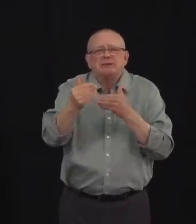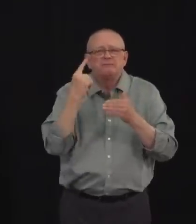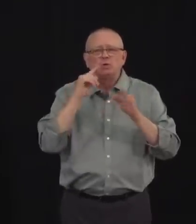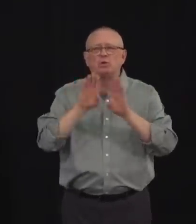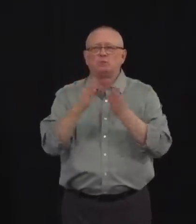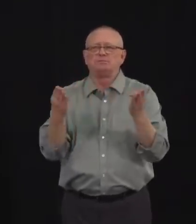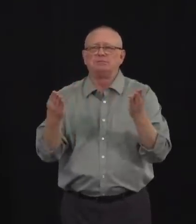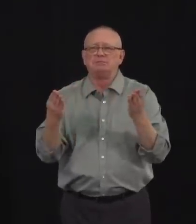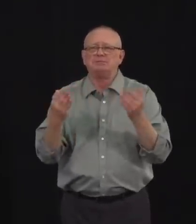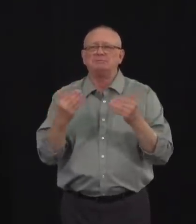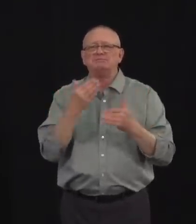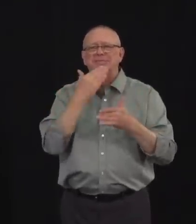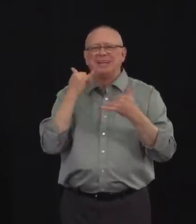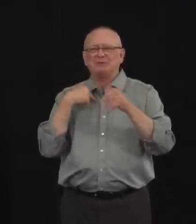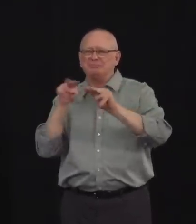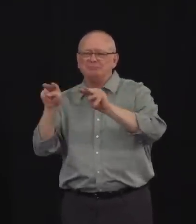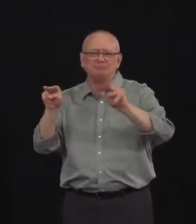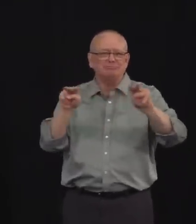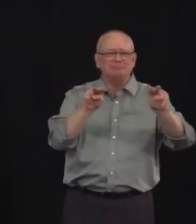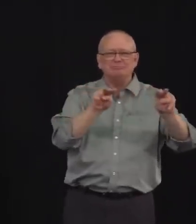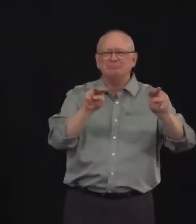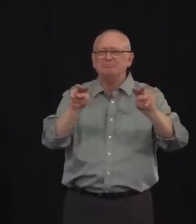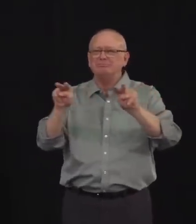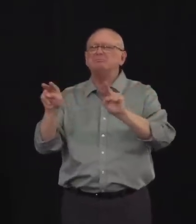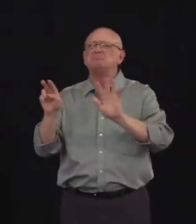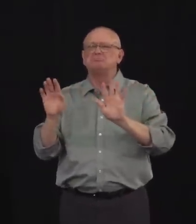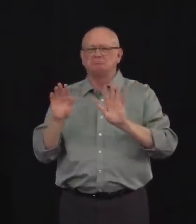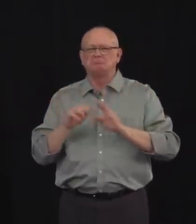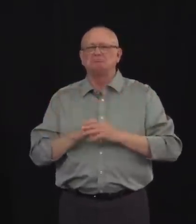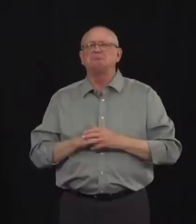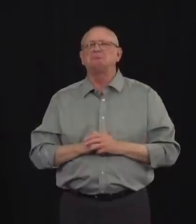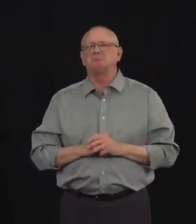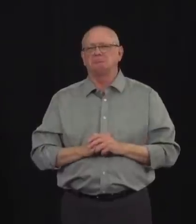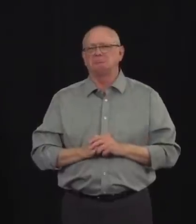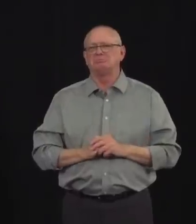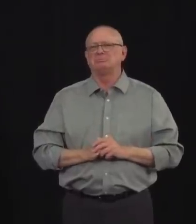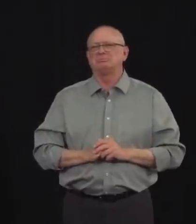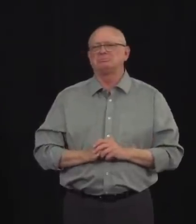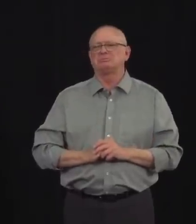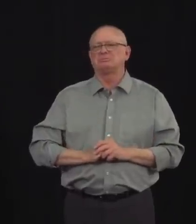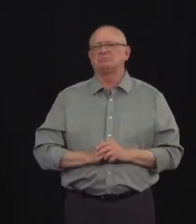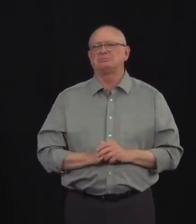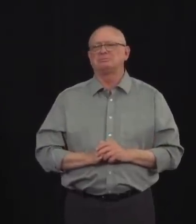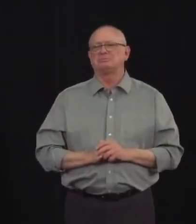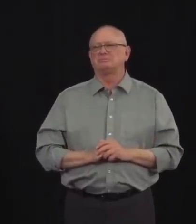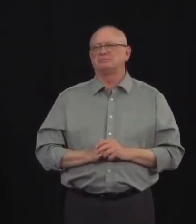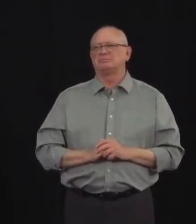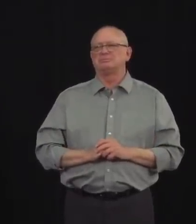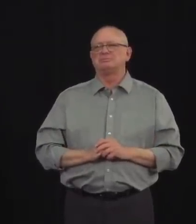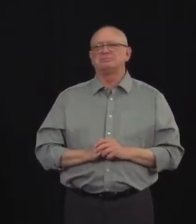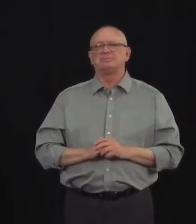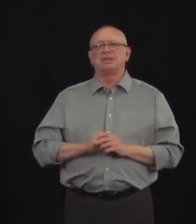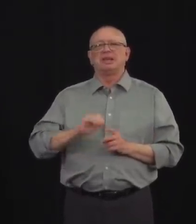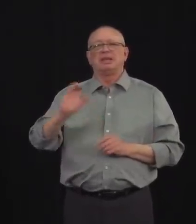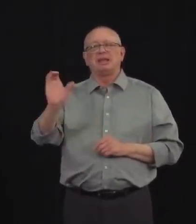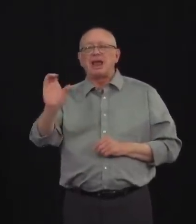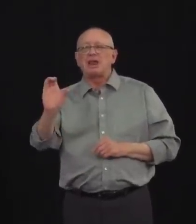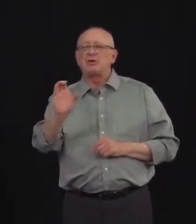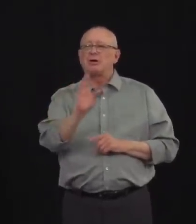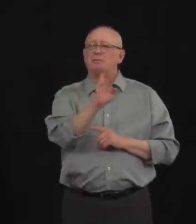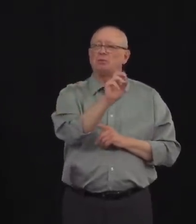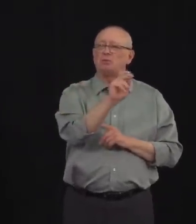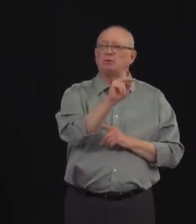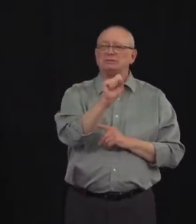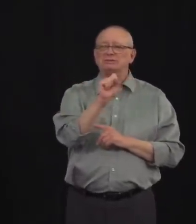spread from opening businesses and other Stage 1 activities in Calgary and Brookes, where baseline rates were higher when we began